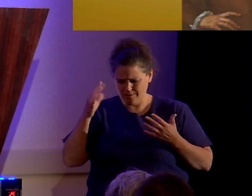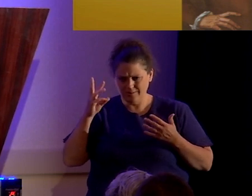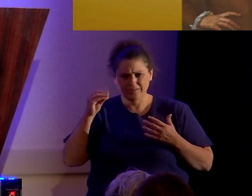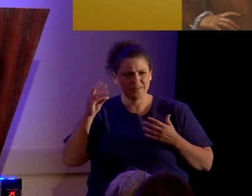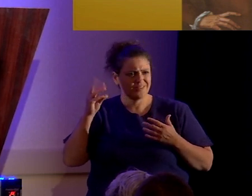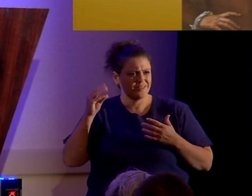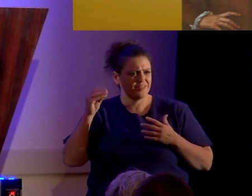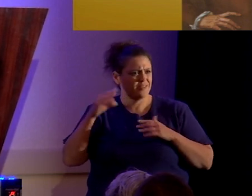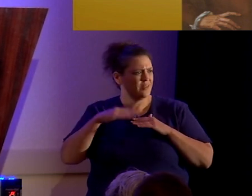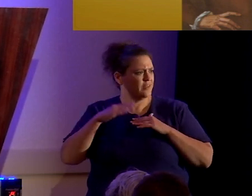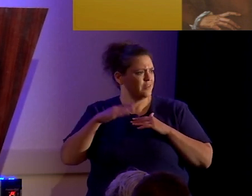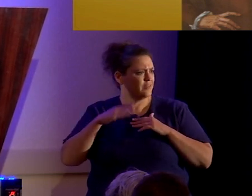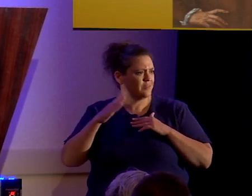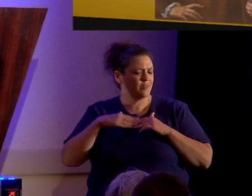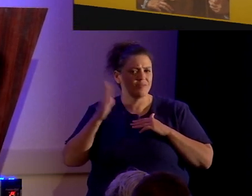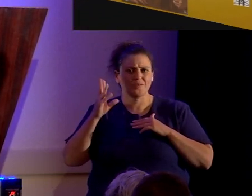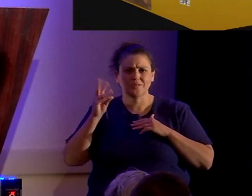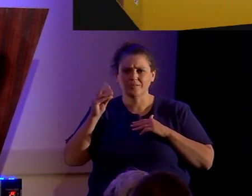Dave, 60? Okay.